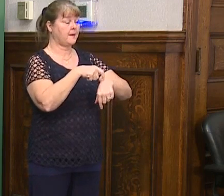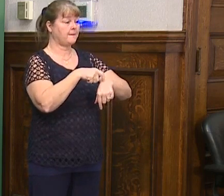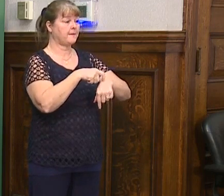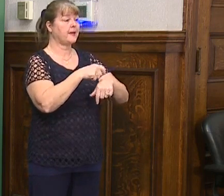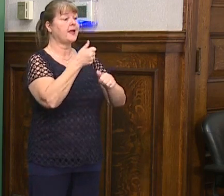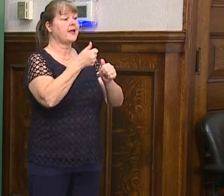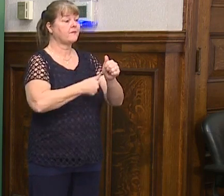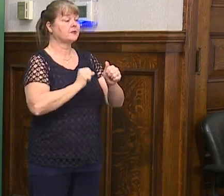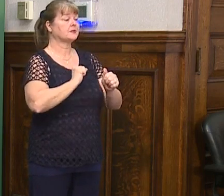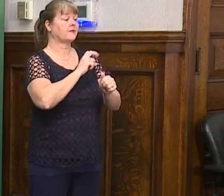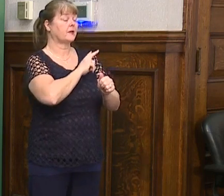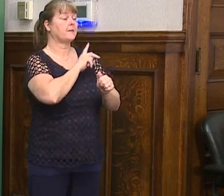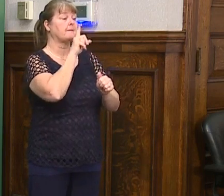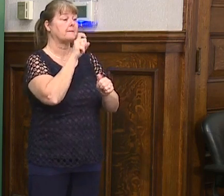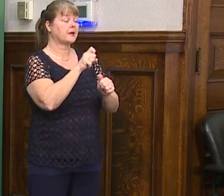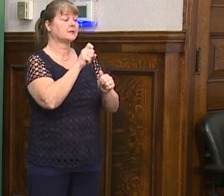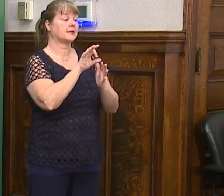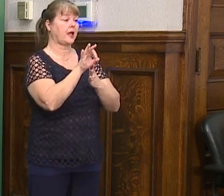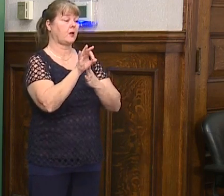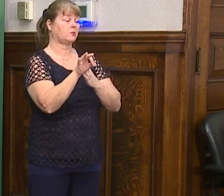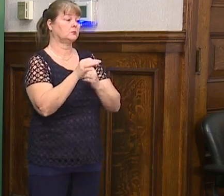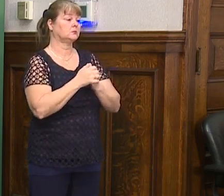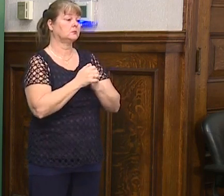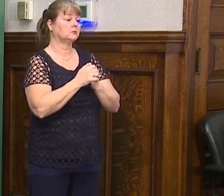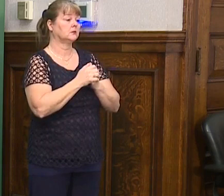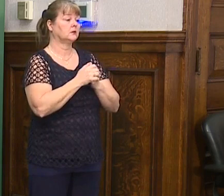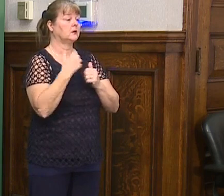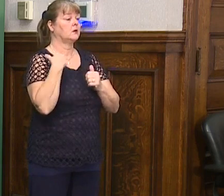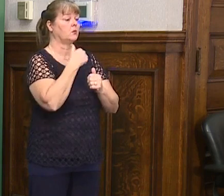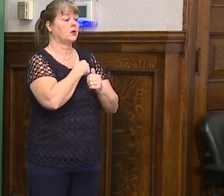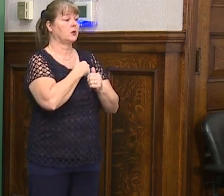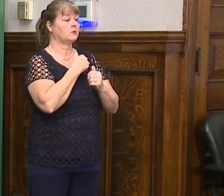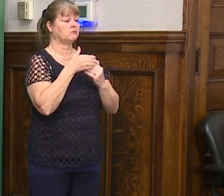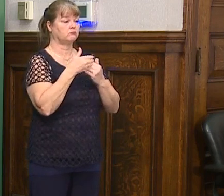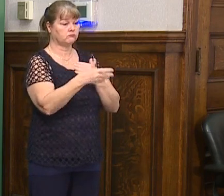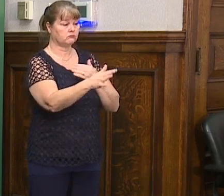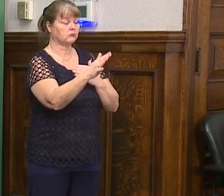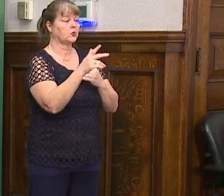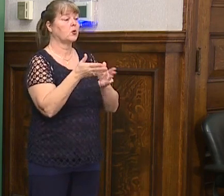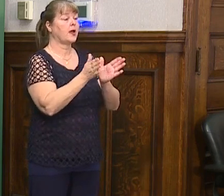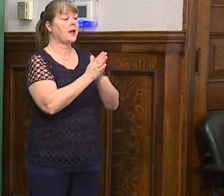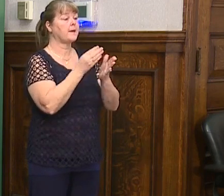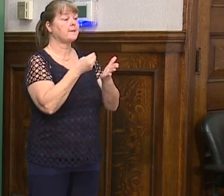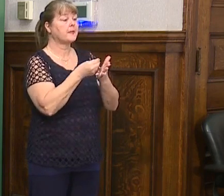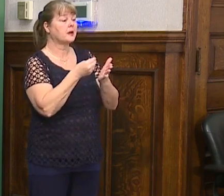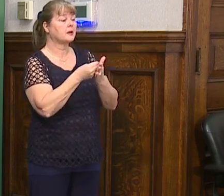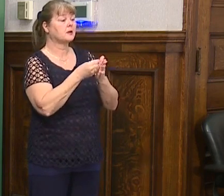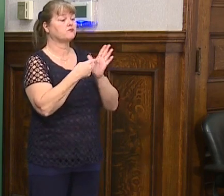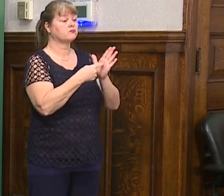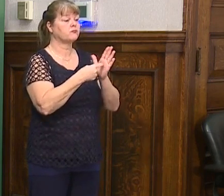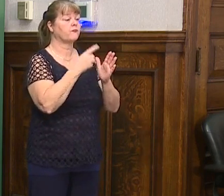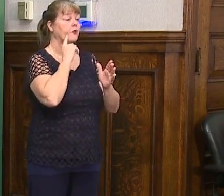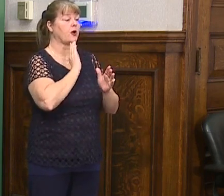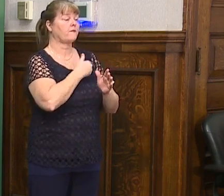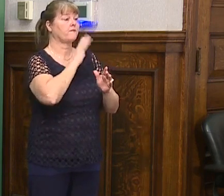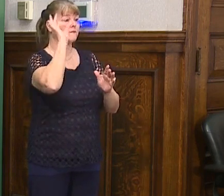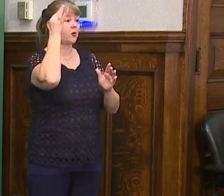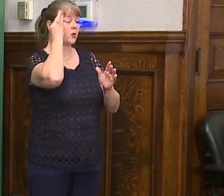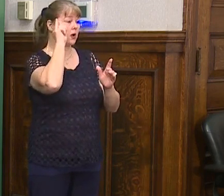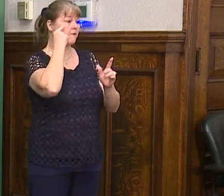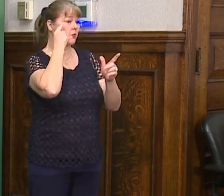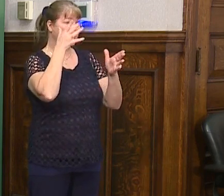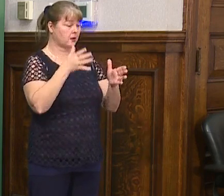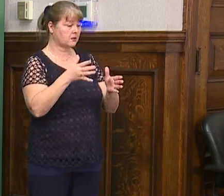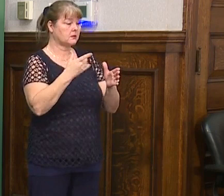every savannahan needs to count and as we go forth requesting money and representation from our federal government